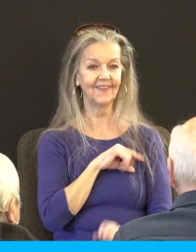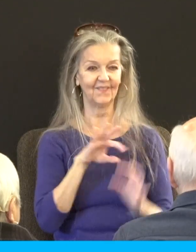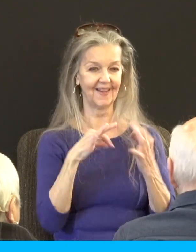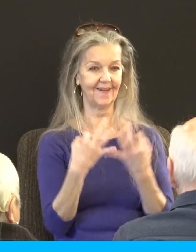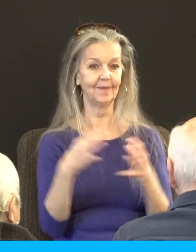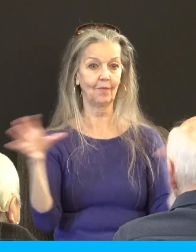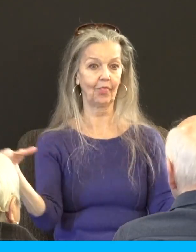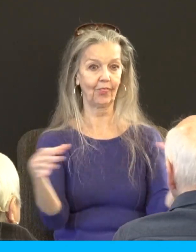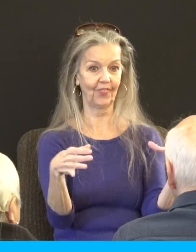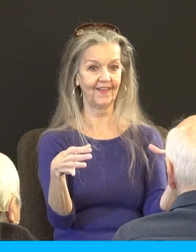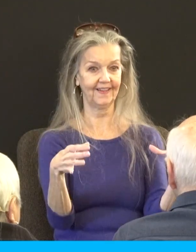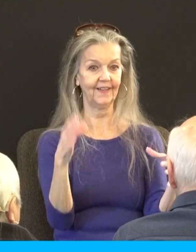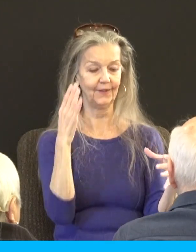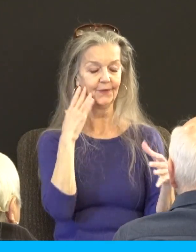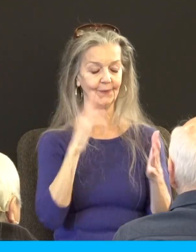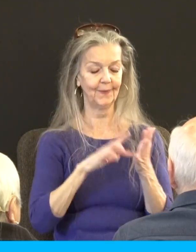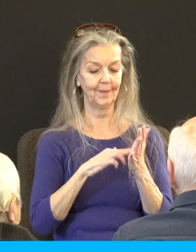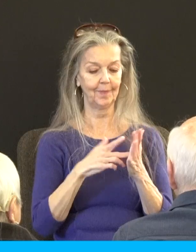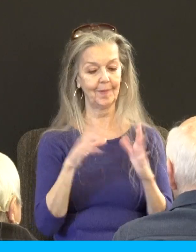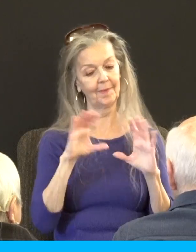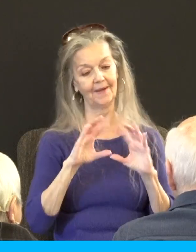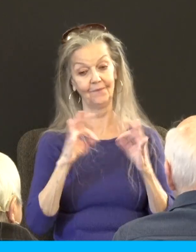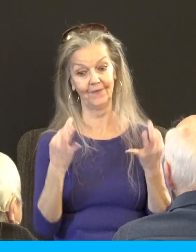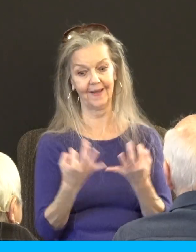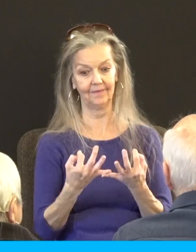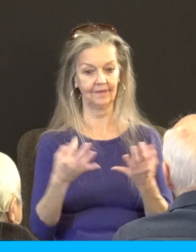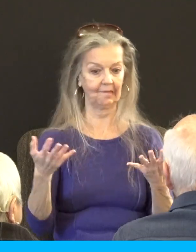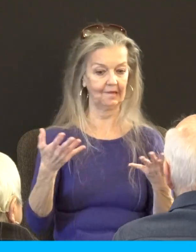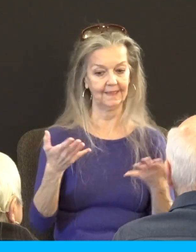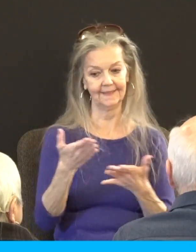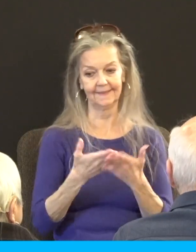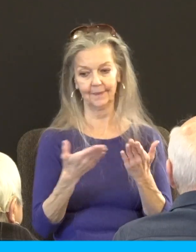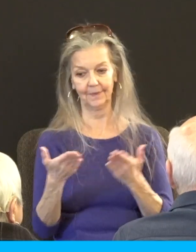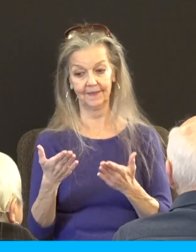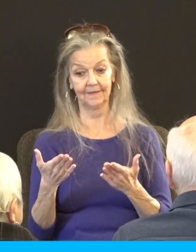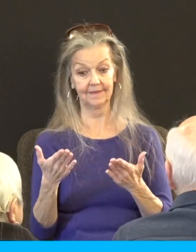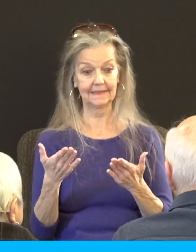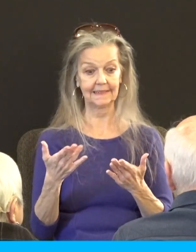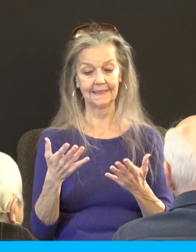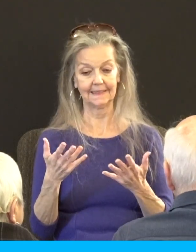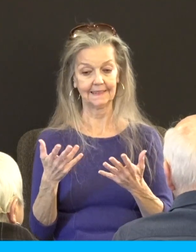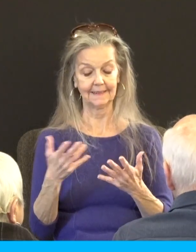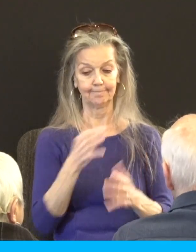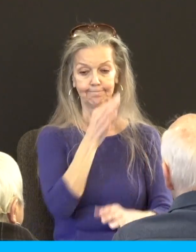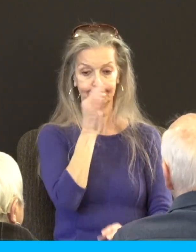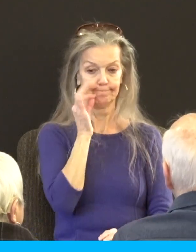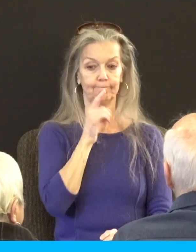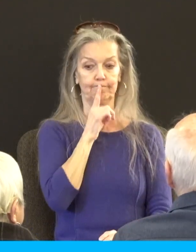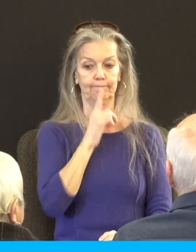You know what I mean about family dynamics. Some things you realize, zip it. Let it go.